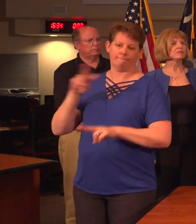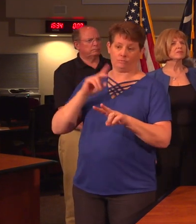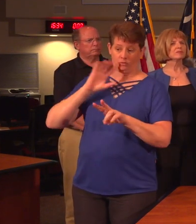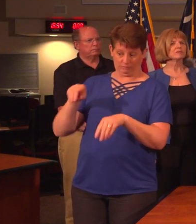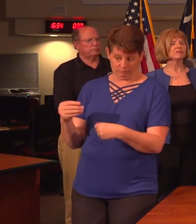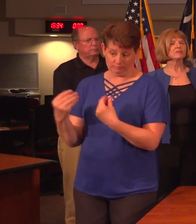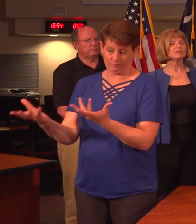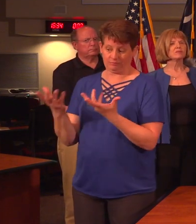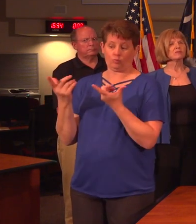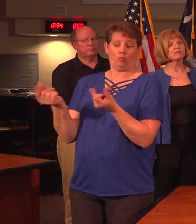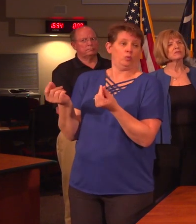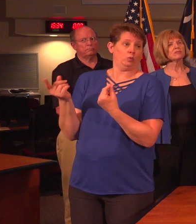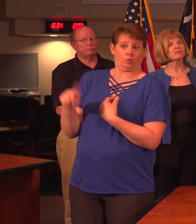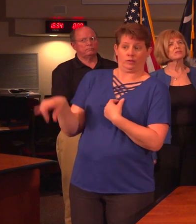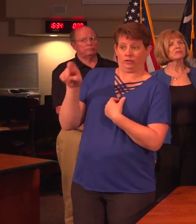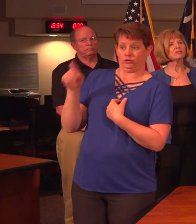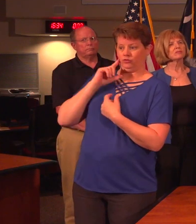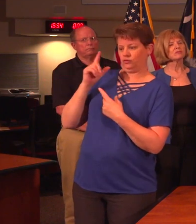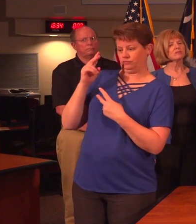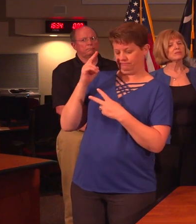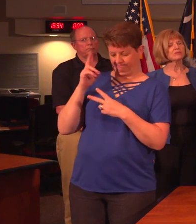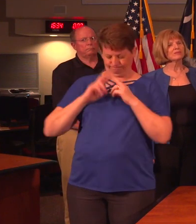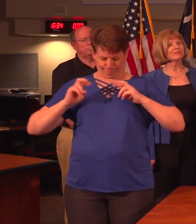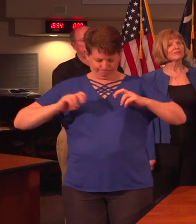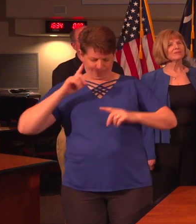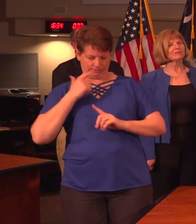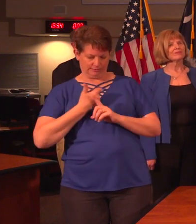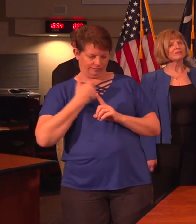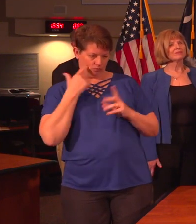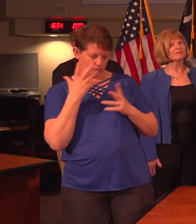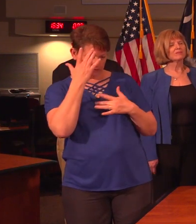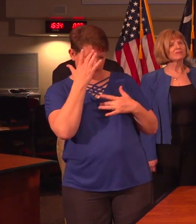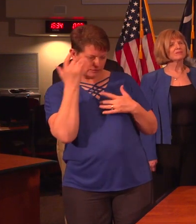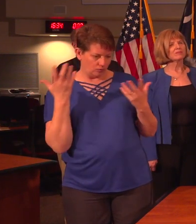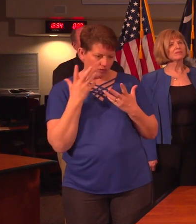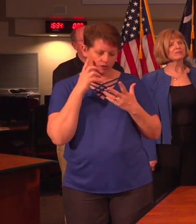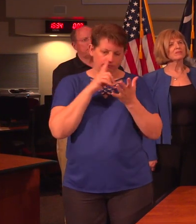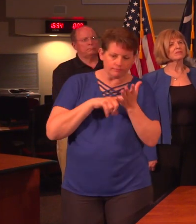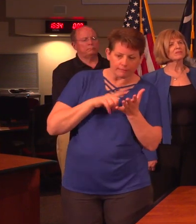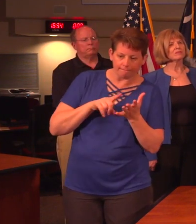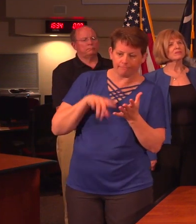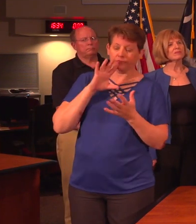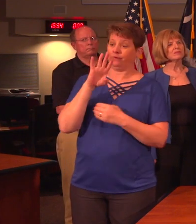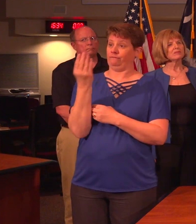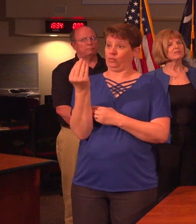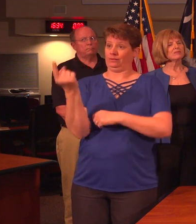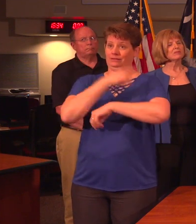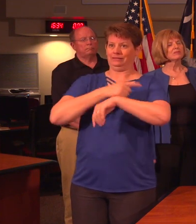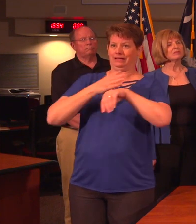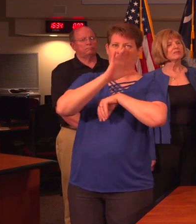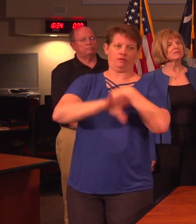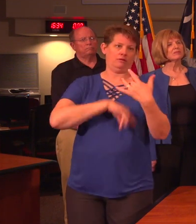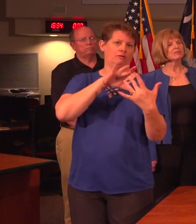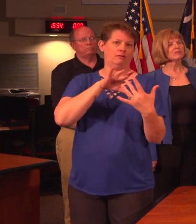recommendations about the measures that they should take to monitor themselves for symptoms of illness and the symptoms to look for for 14 days after they've had contact,